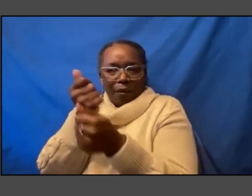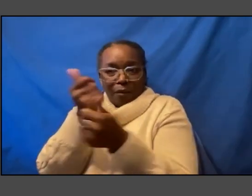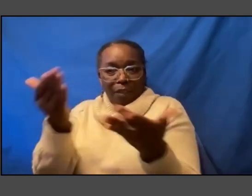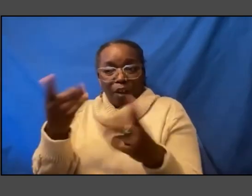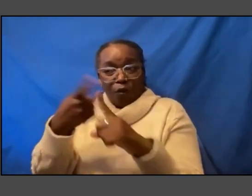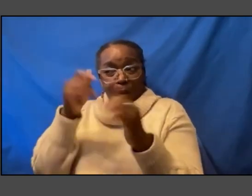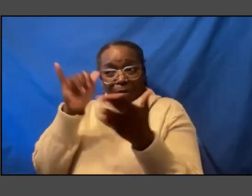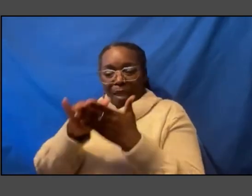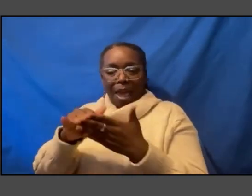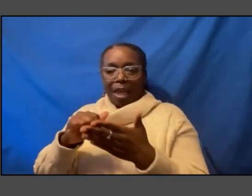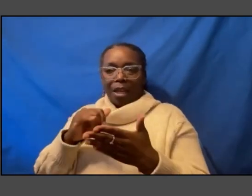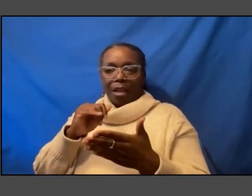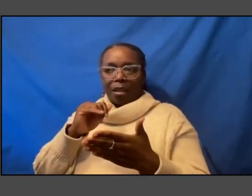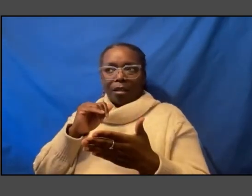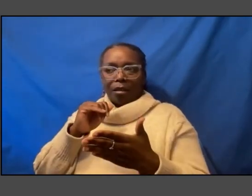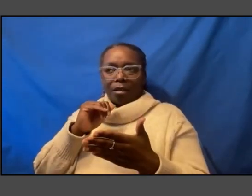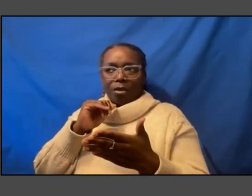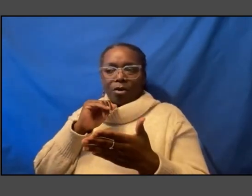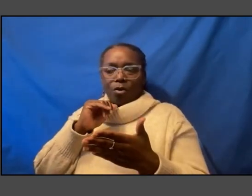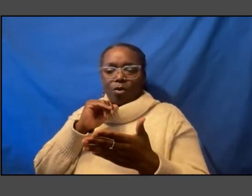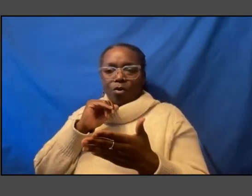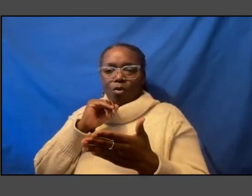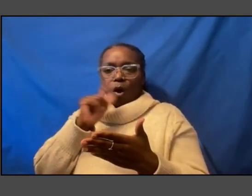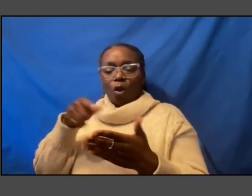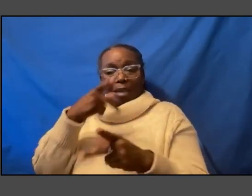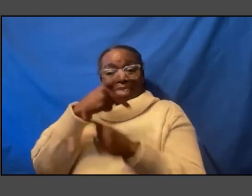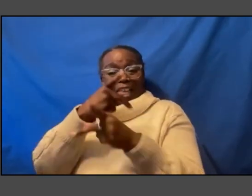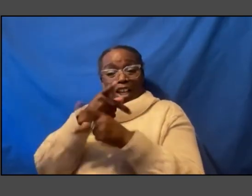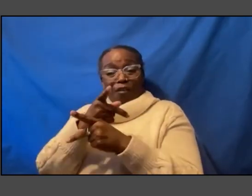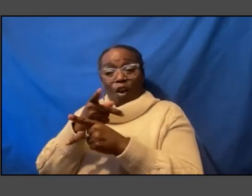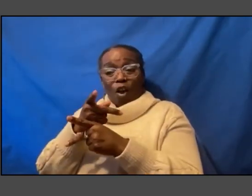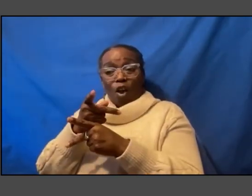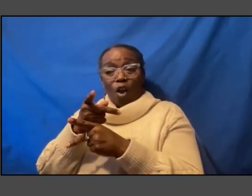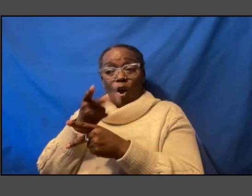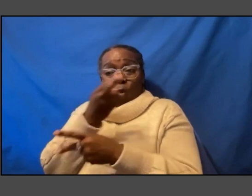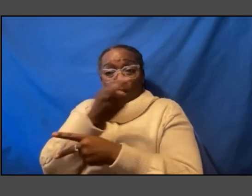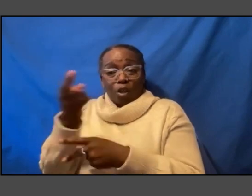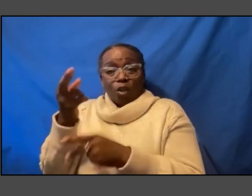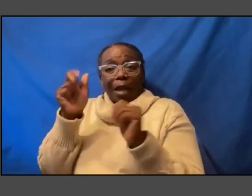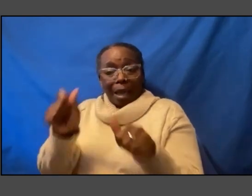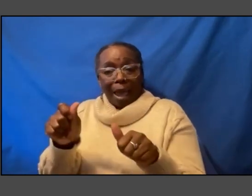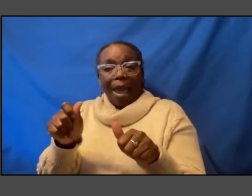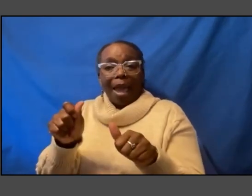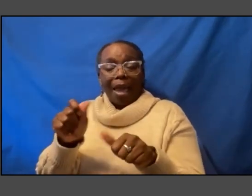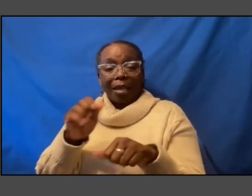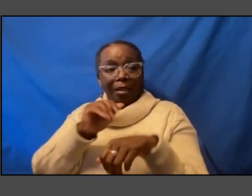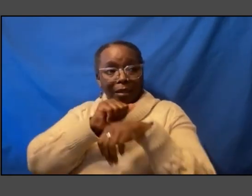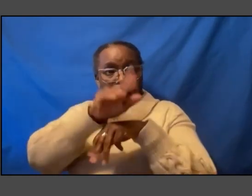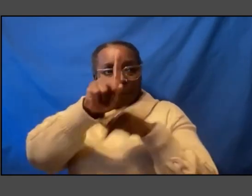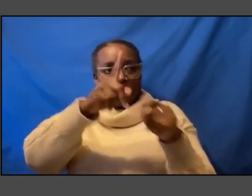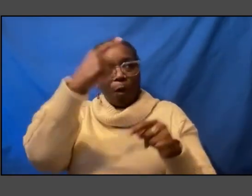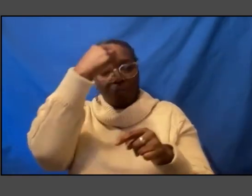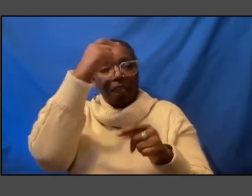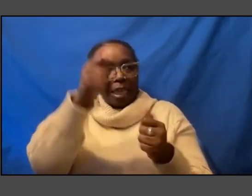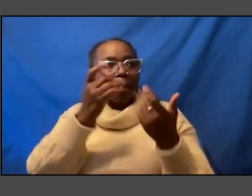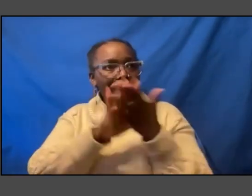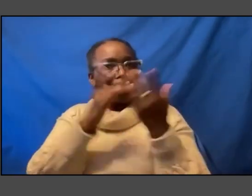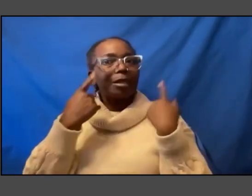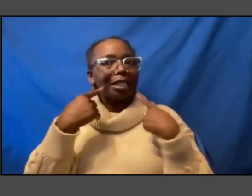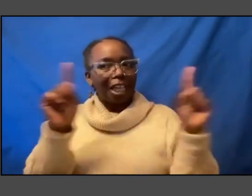stewarding our resources so that they can go to people who we think can be successful with their extraordinary projects